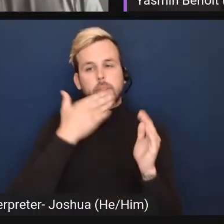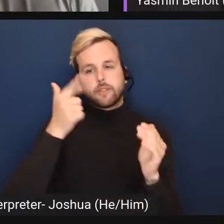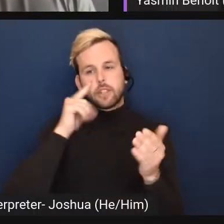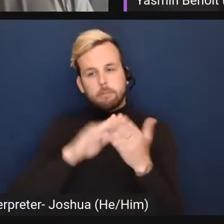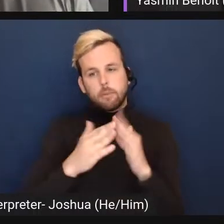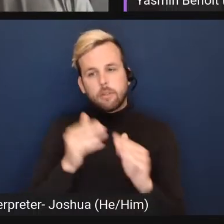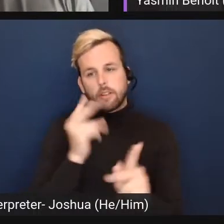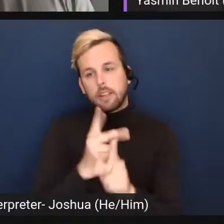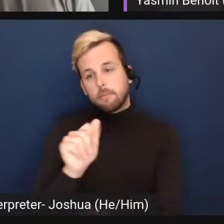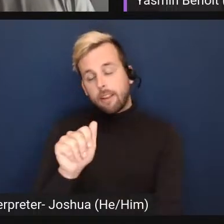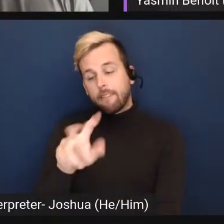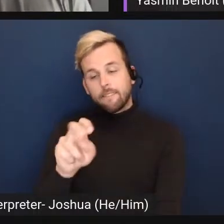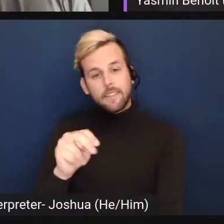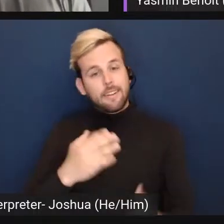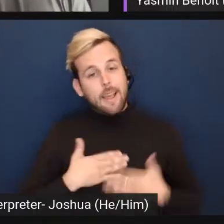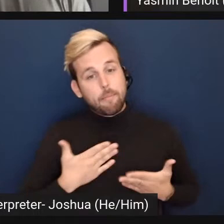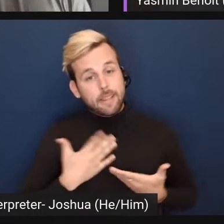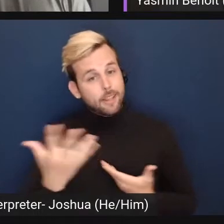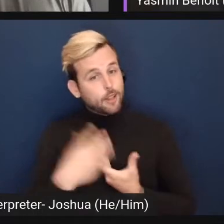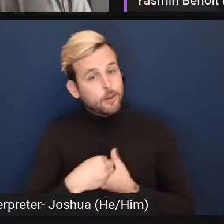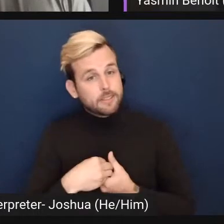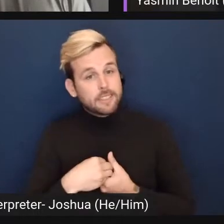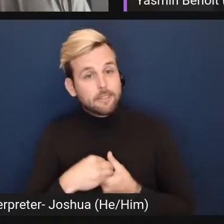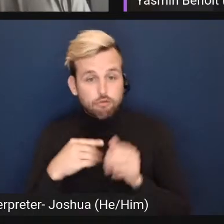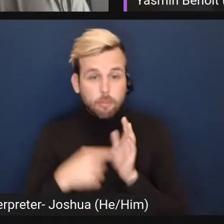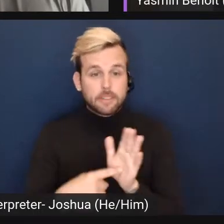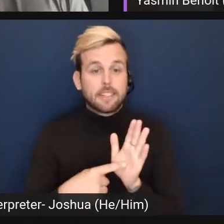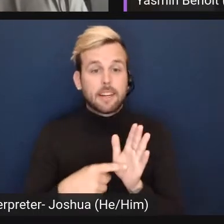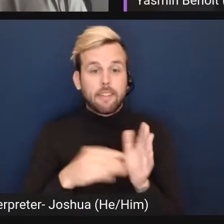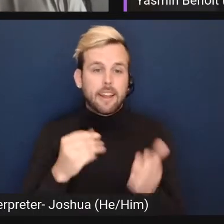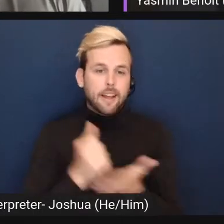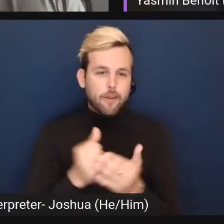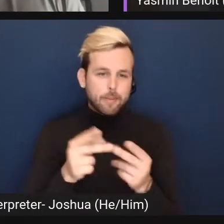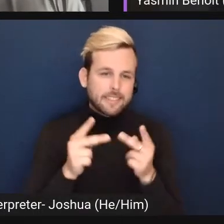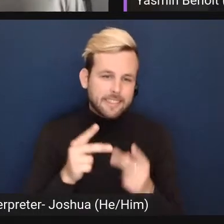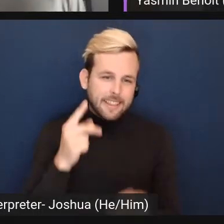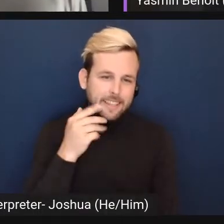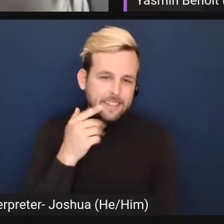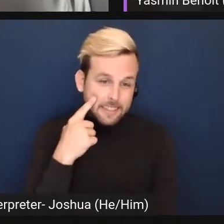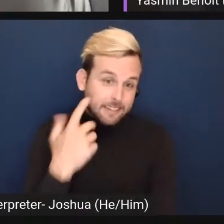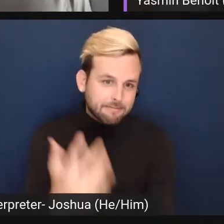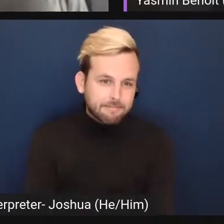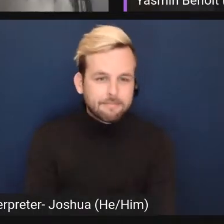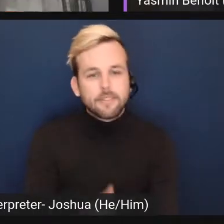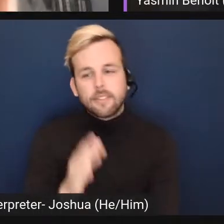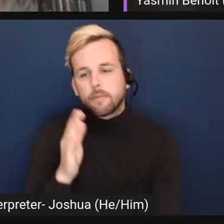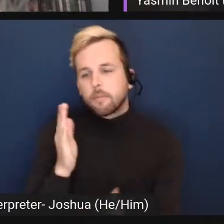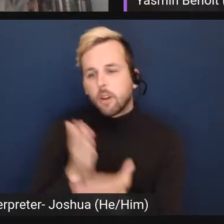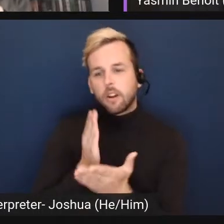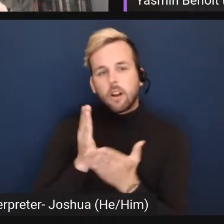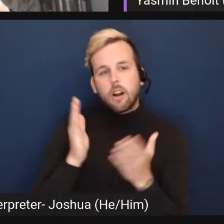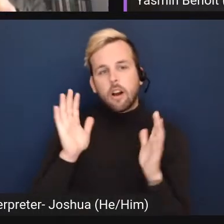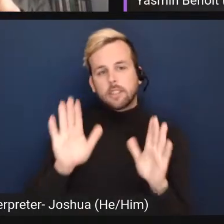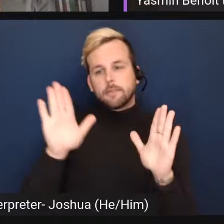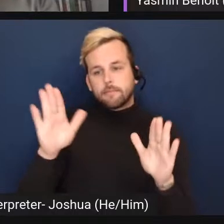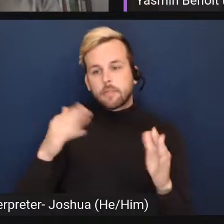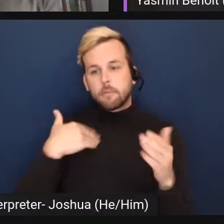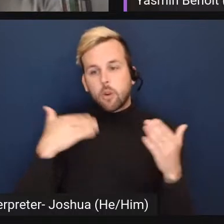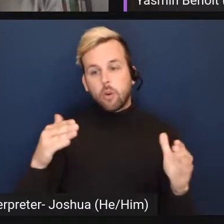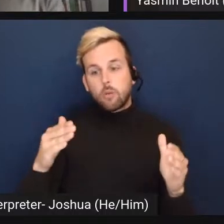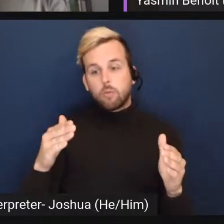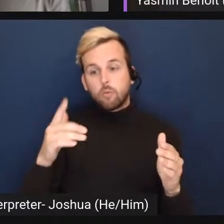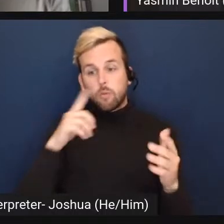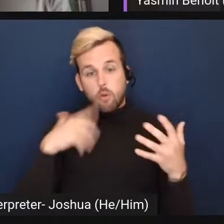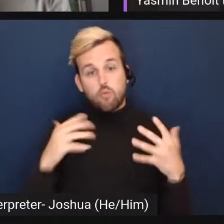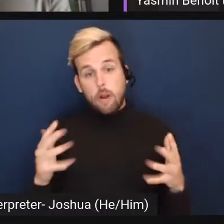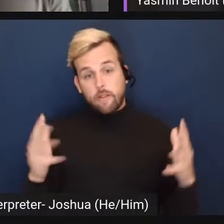keep AVEN a happy, inclusive, representative and helpful place, I think. Awesome. So with that, I want, uh, I'm going to do a round